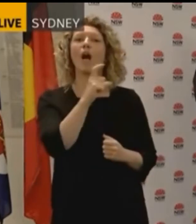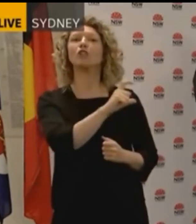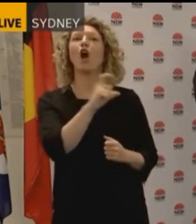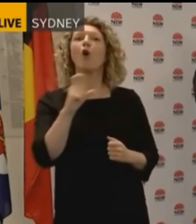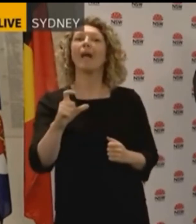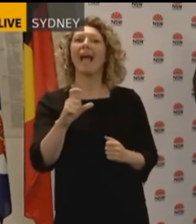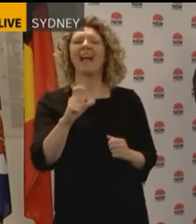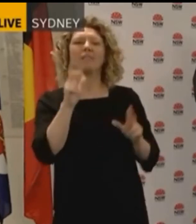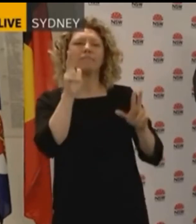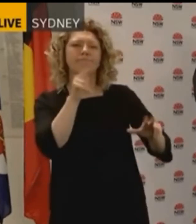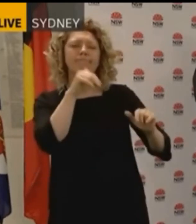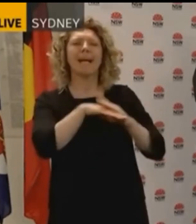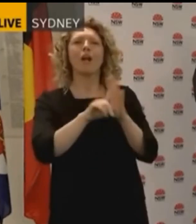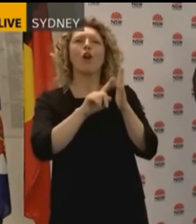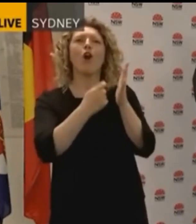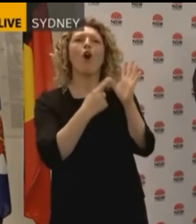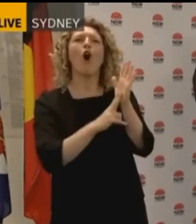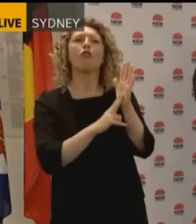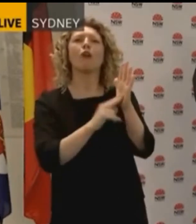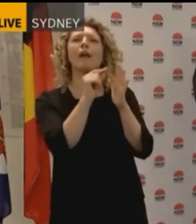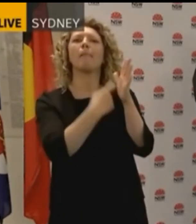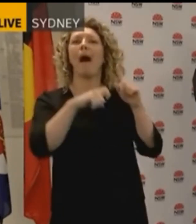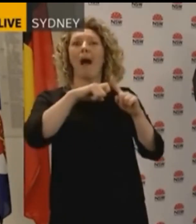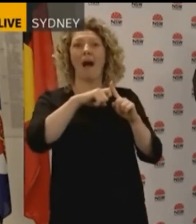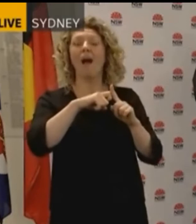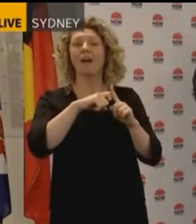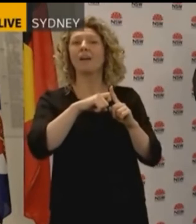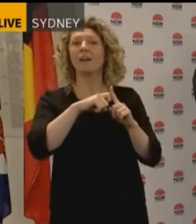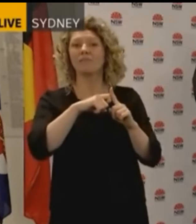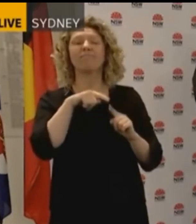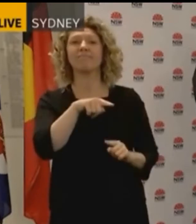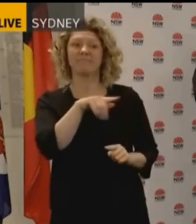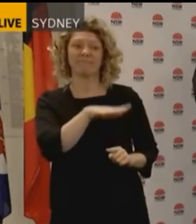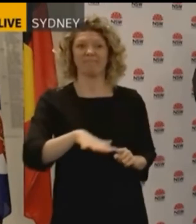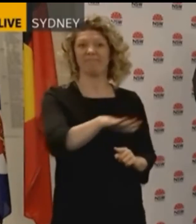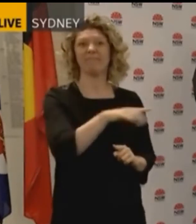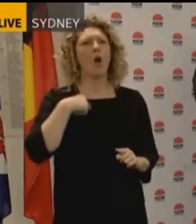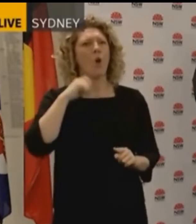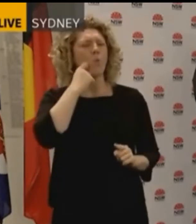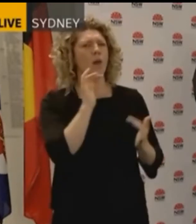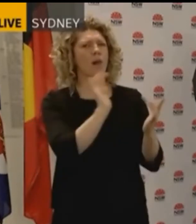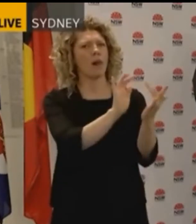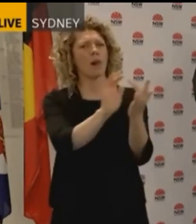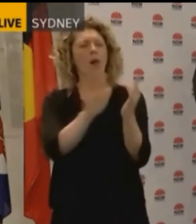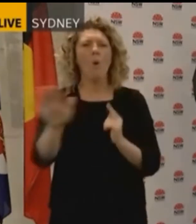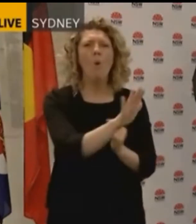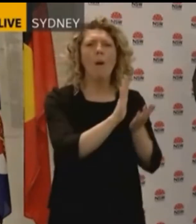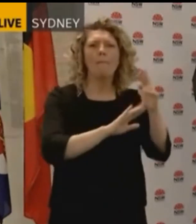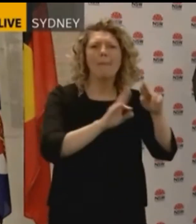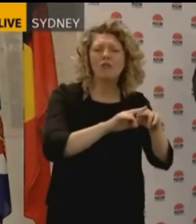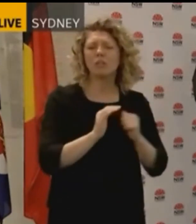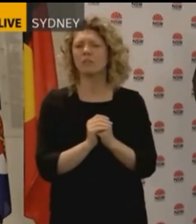Care Centre at Orrin Park and we will be contacting and re-contacting families and staff at that child care centre and provide